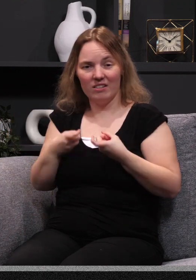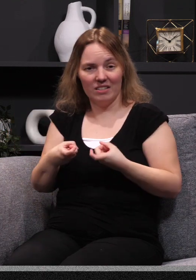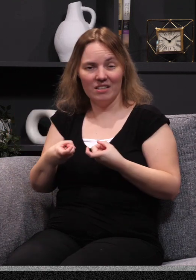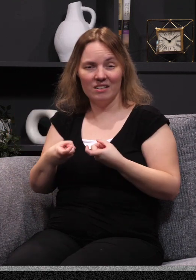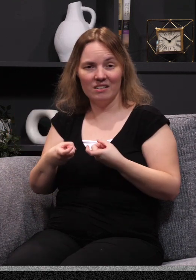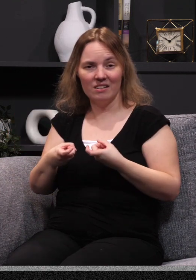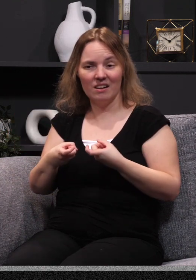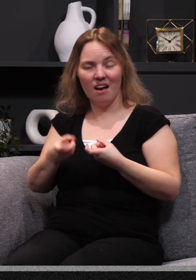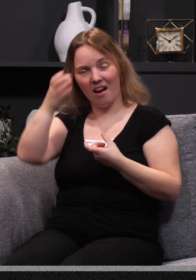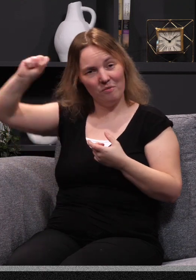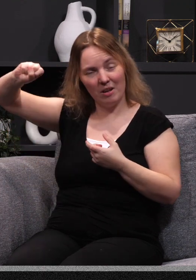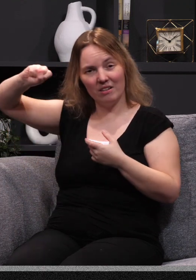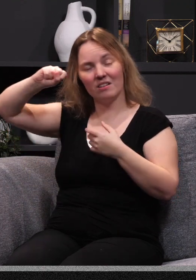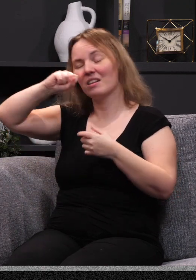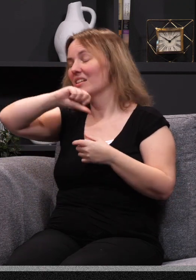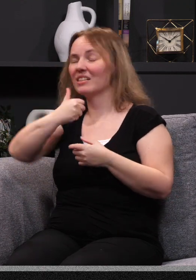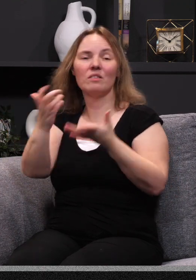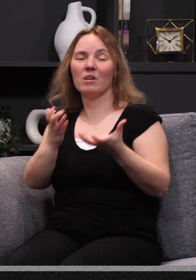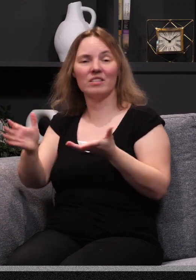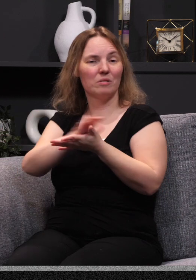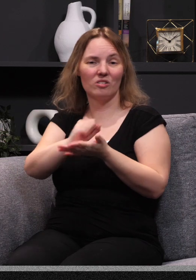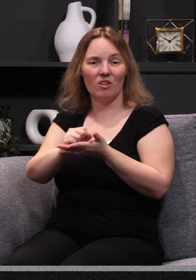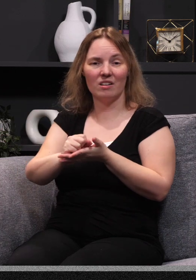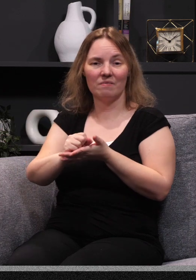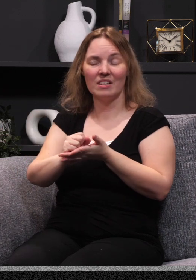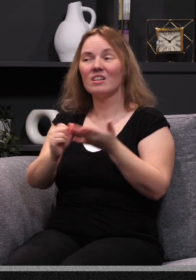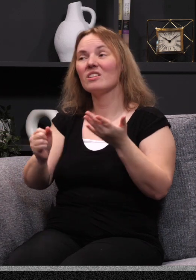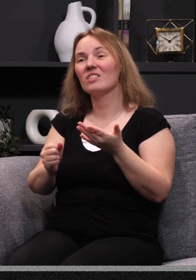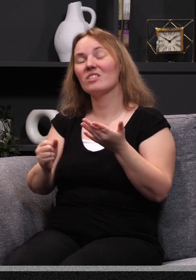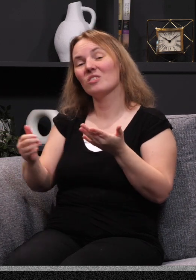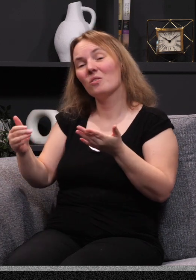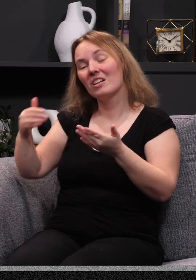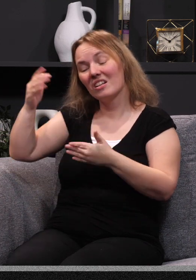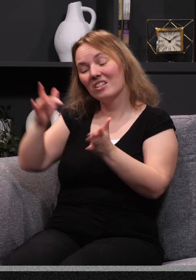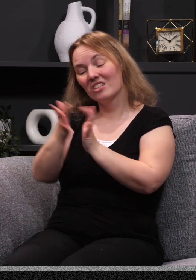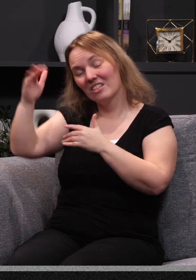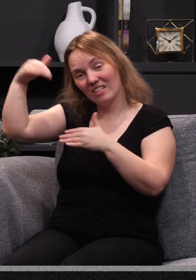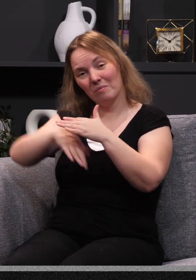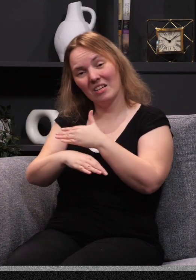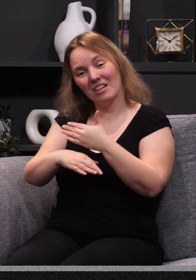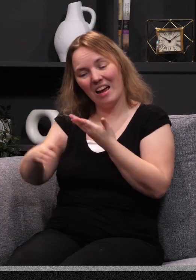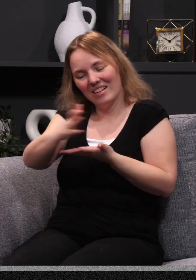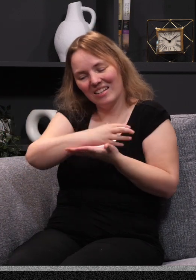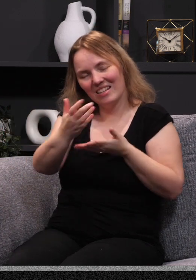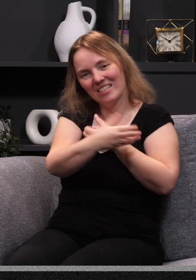rebellion. But he did not want us to be destroyed. So what does he do? He swoops in under that wrath, and he